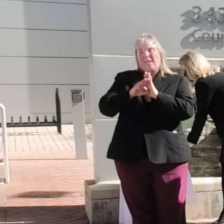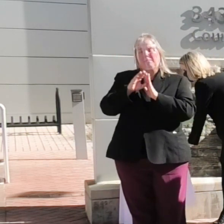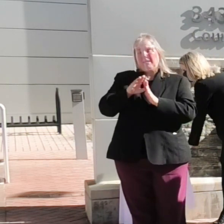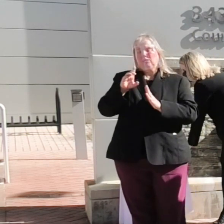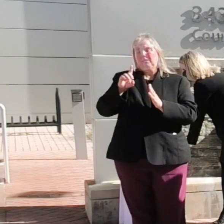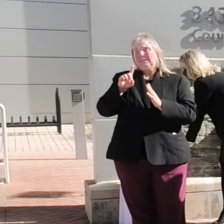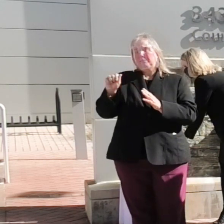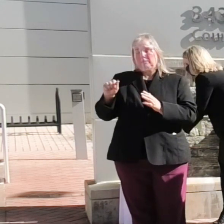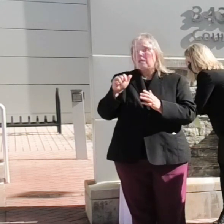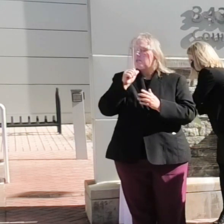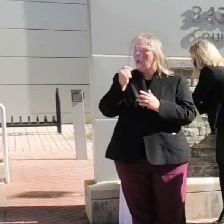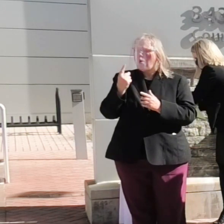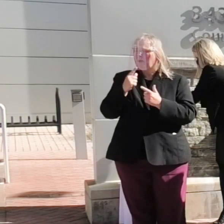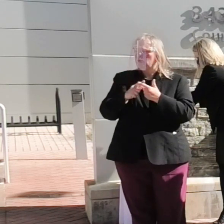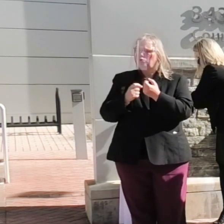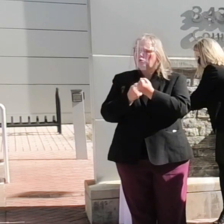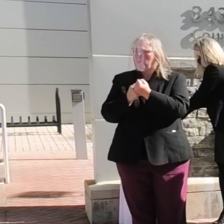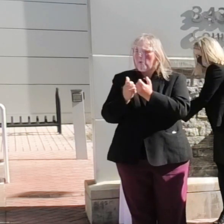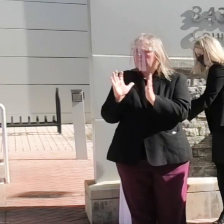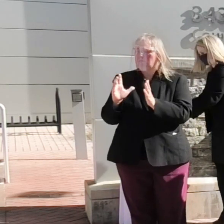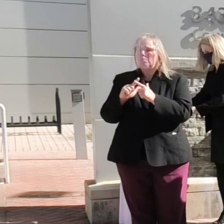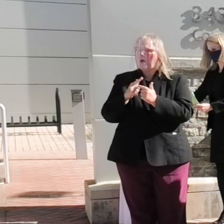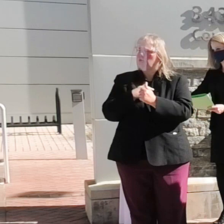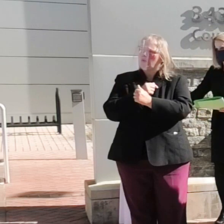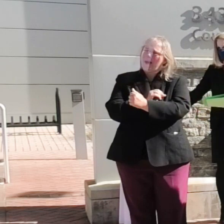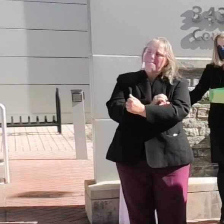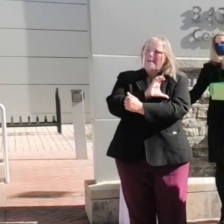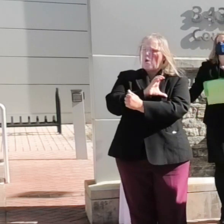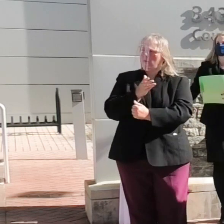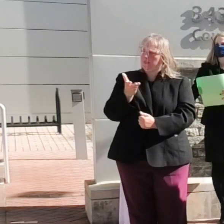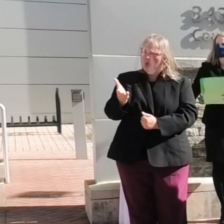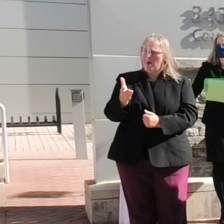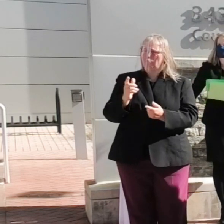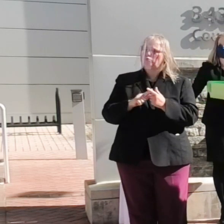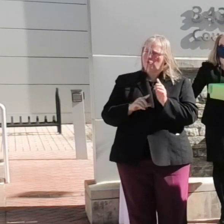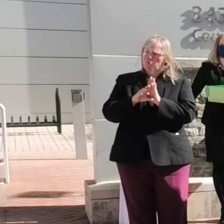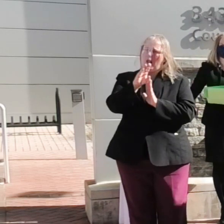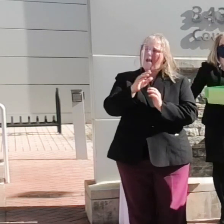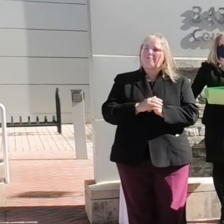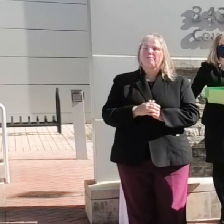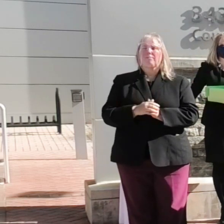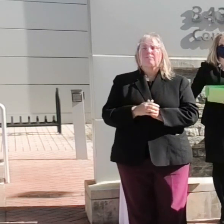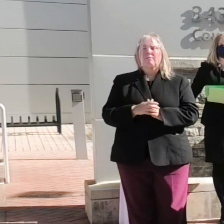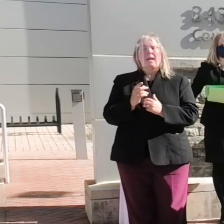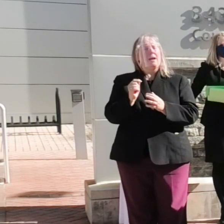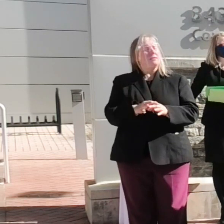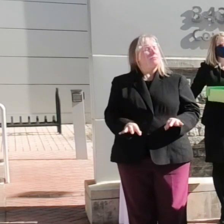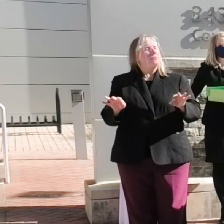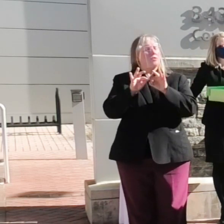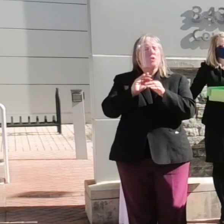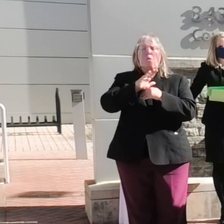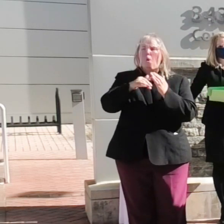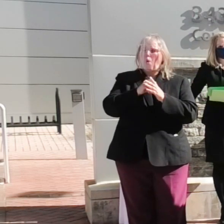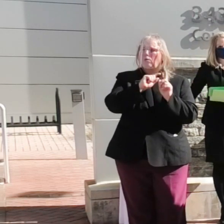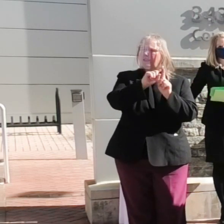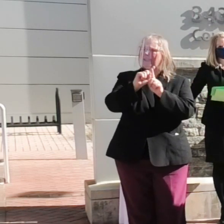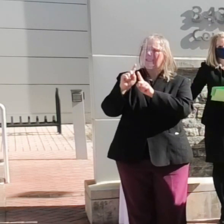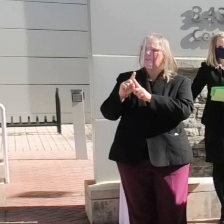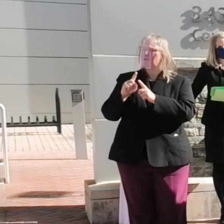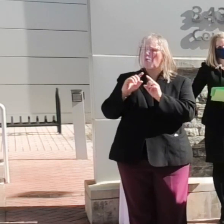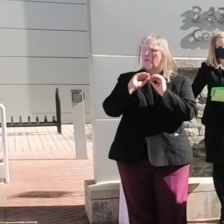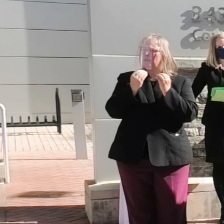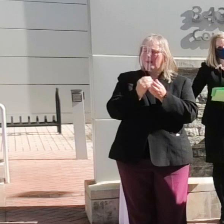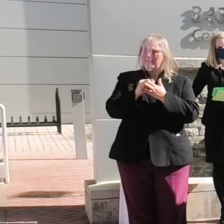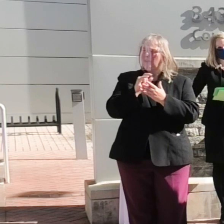to support them, but to empower them to thrive. And it's vital that all these organizations who have been severely